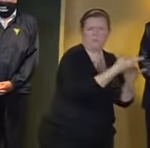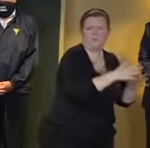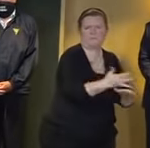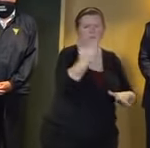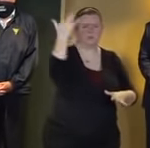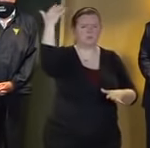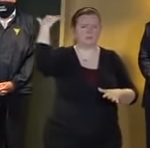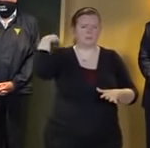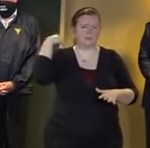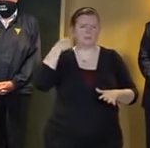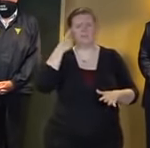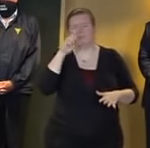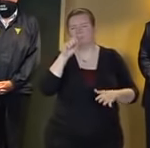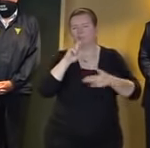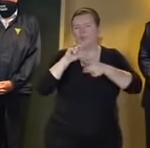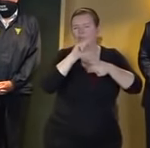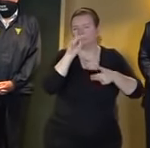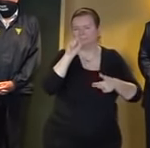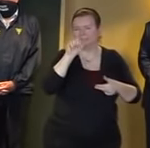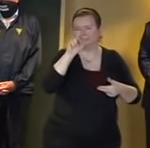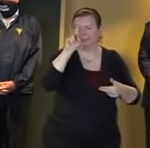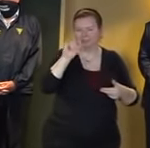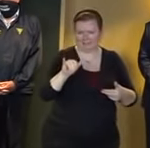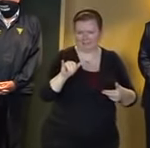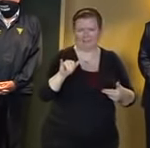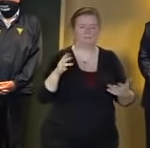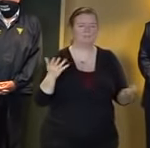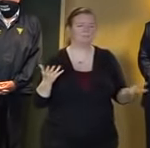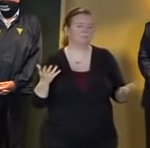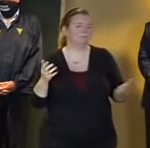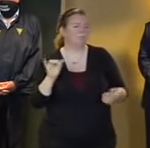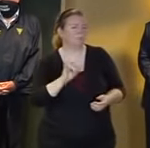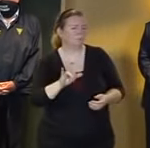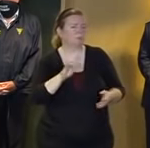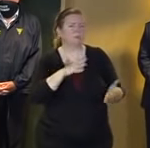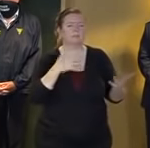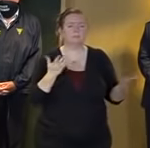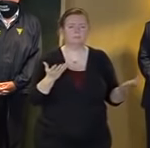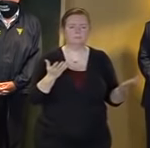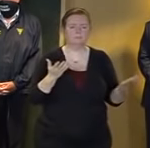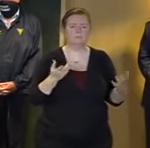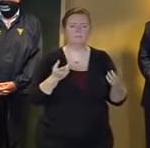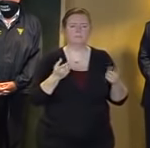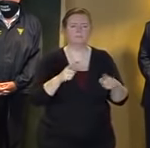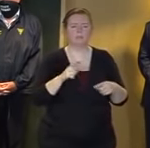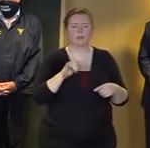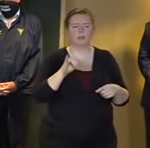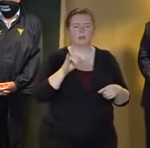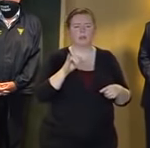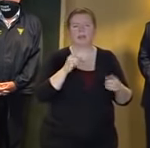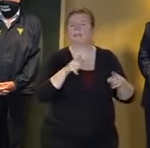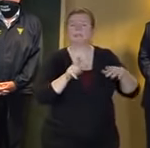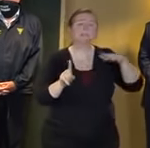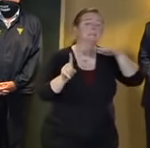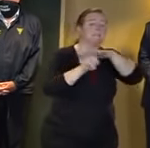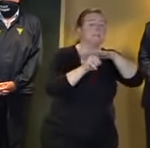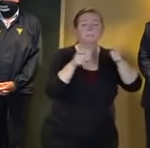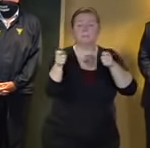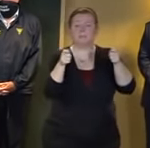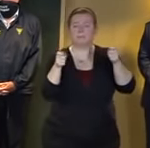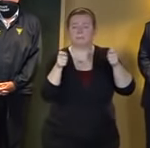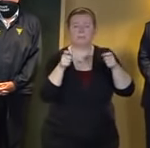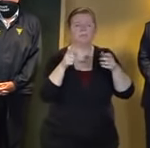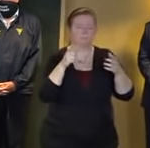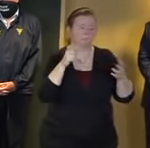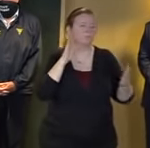and we have our all hazards incident management team ready to deploy anywhere with regards to the expected power